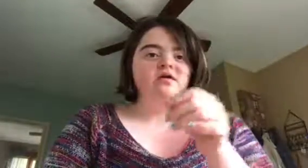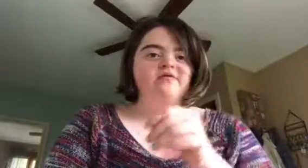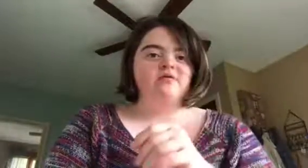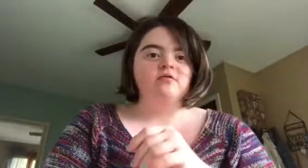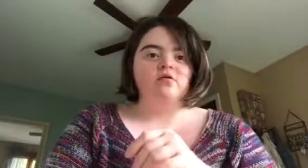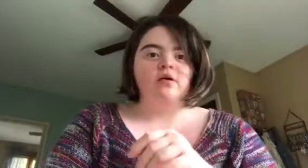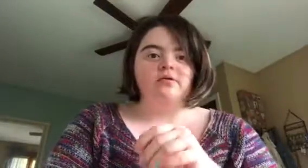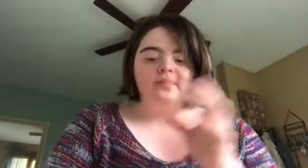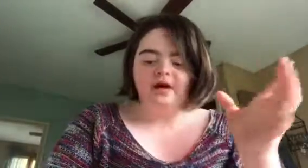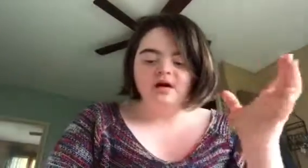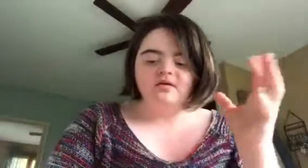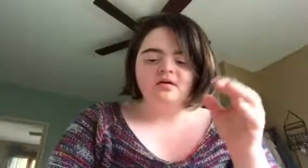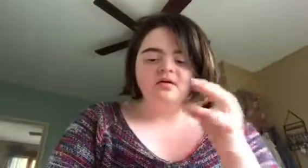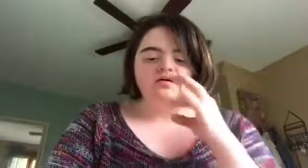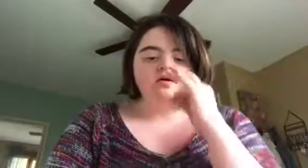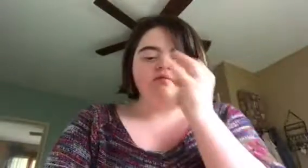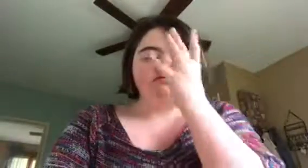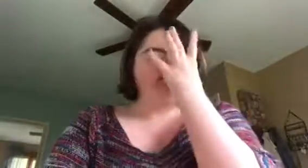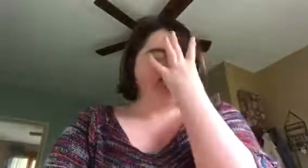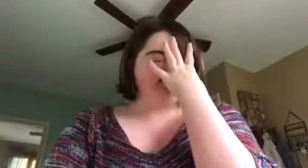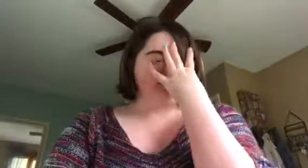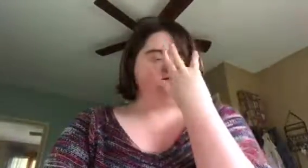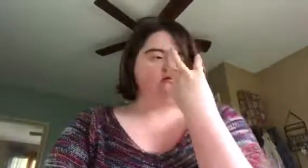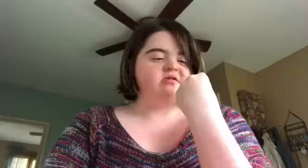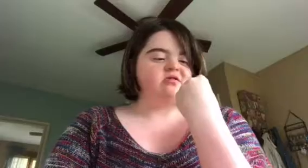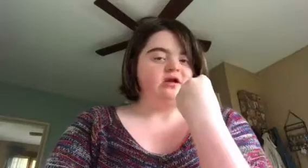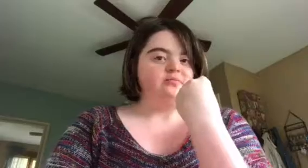if you're going to bed this means sleep